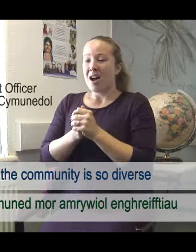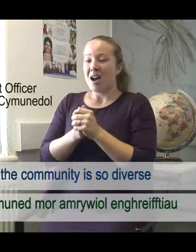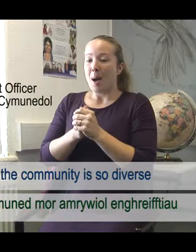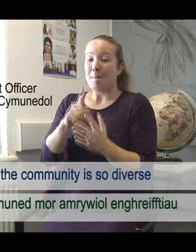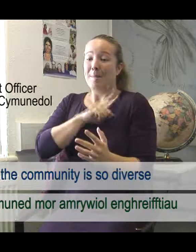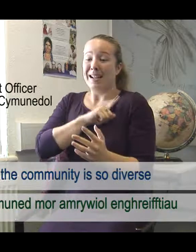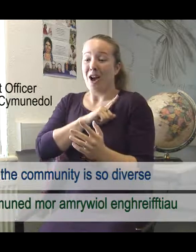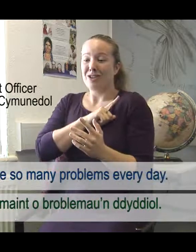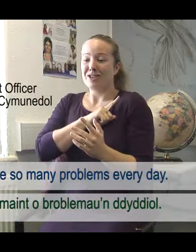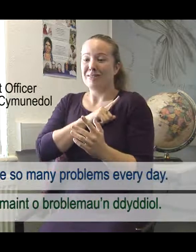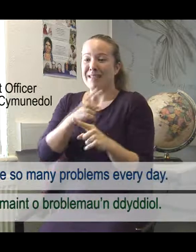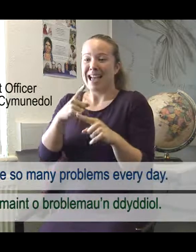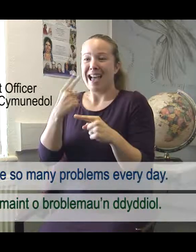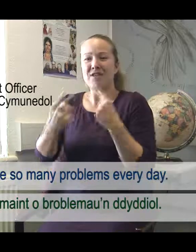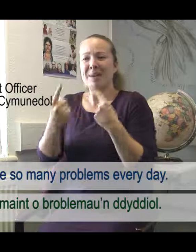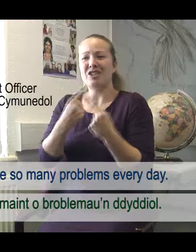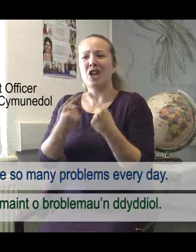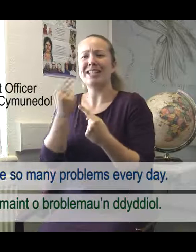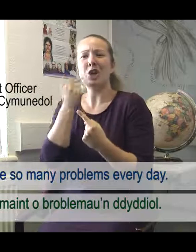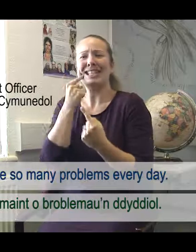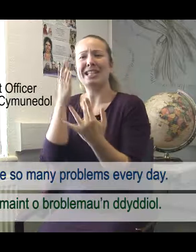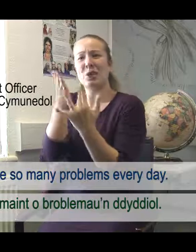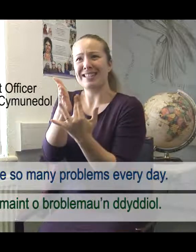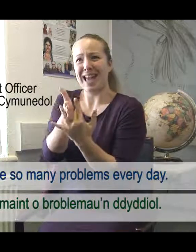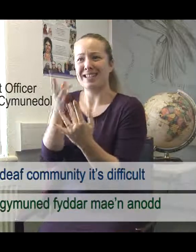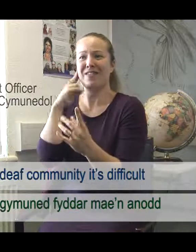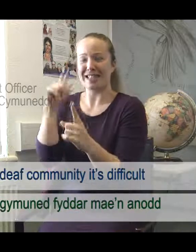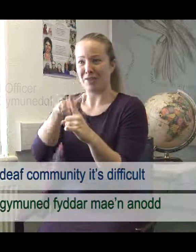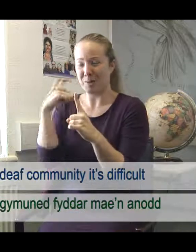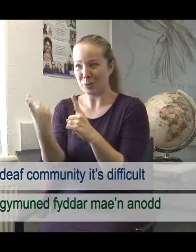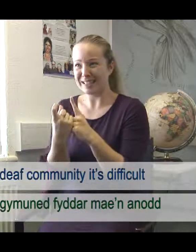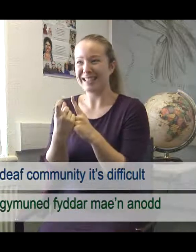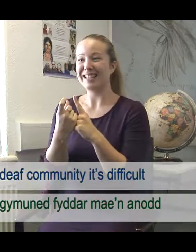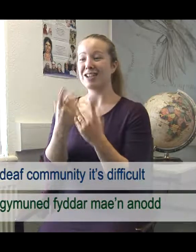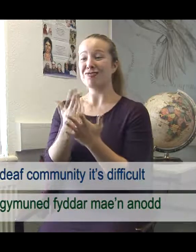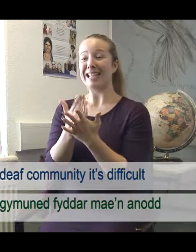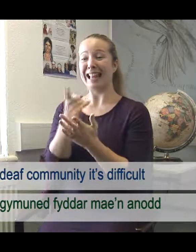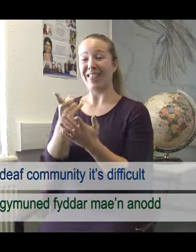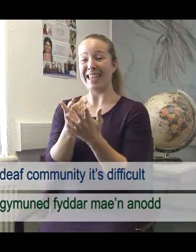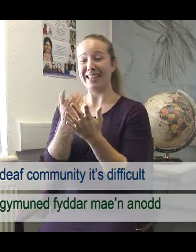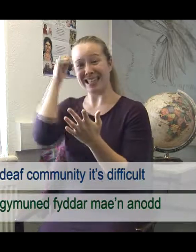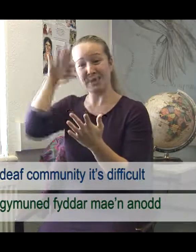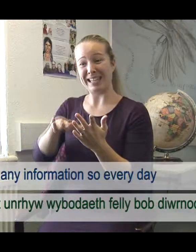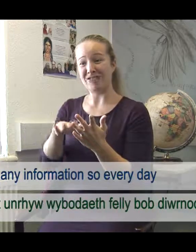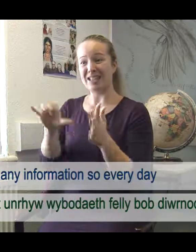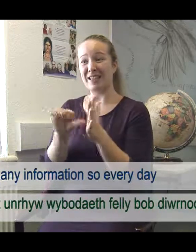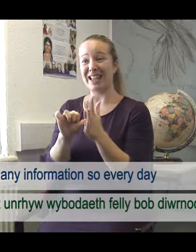community is so diverse and there's so many problems every day. For the deaf community it's really difficult to access any